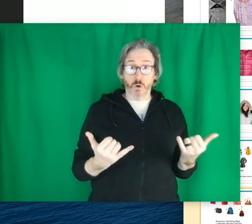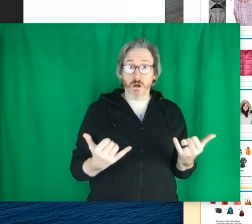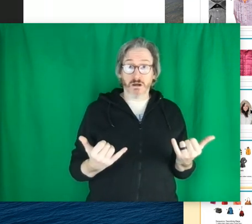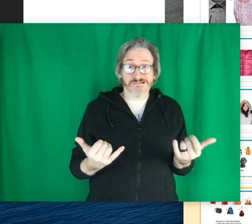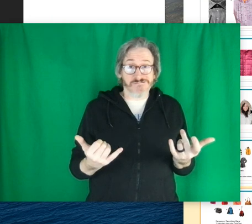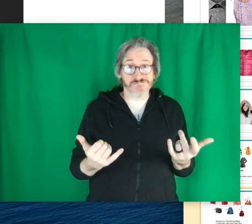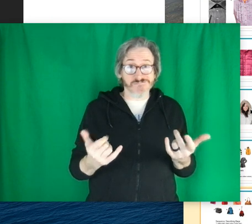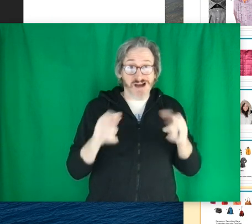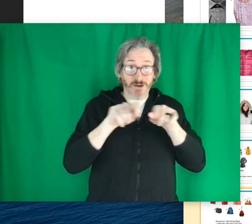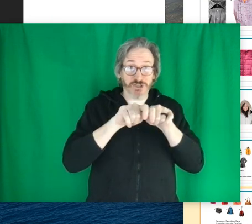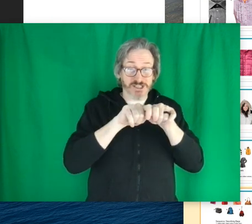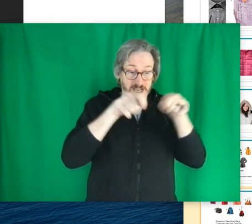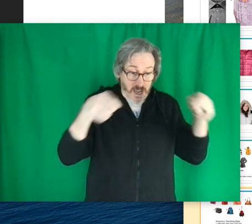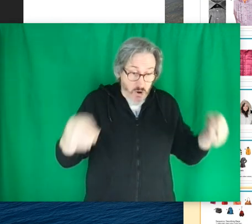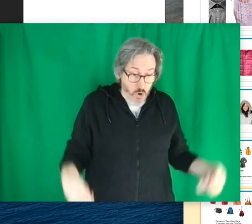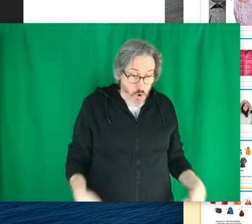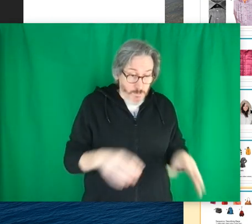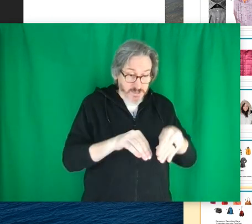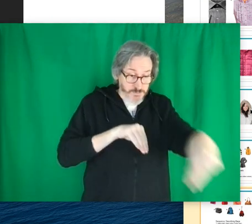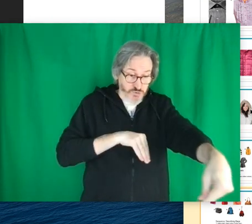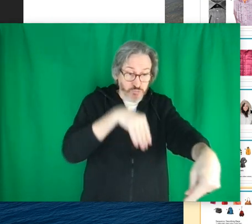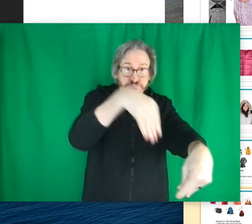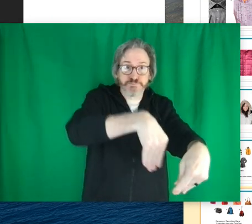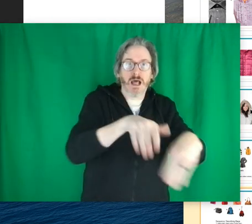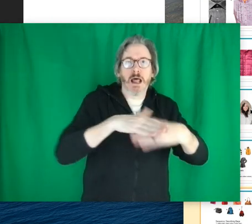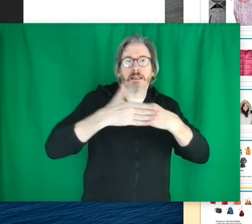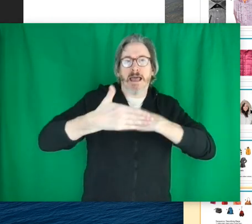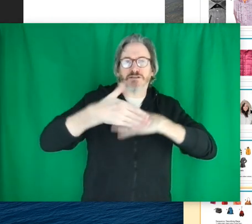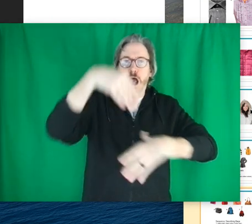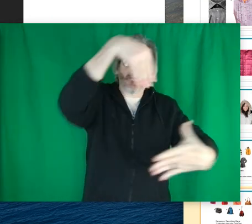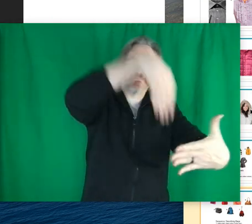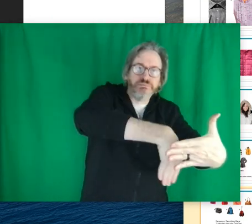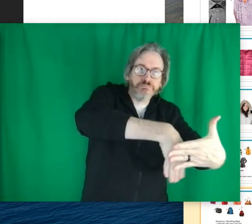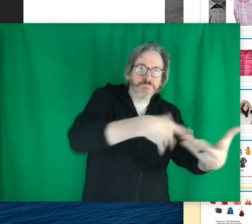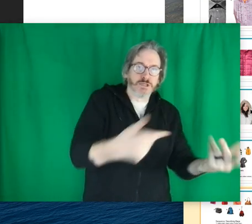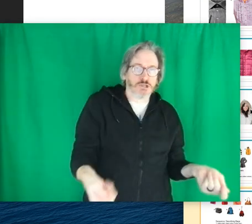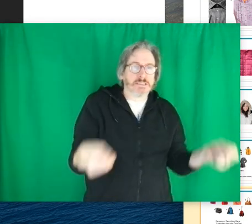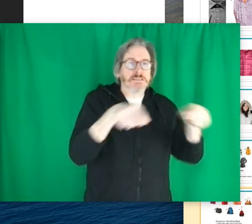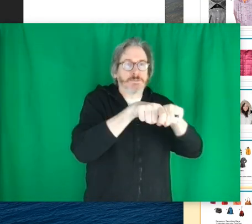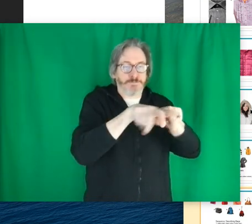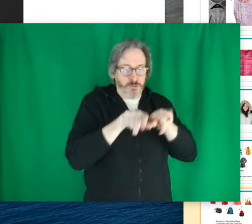now I would just say opens. Laptop.